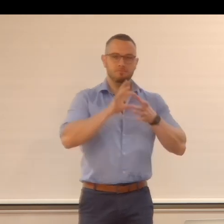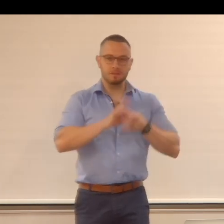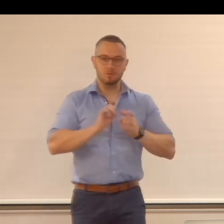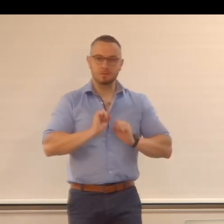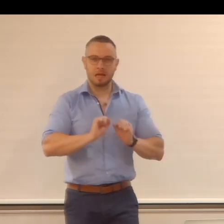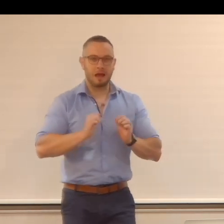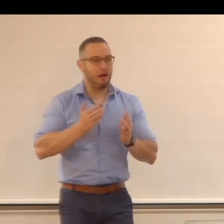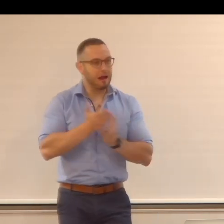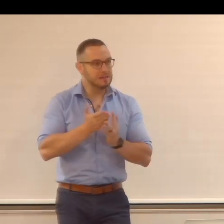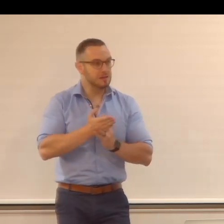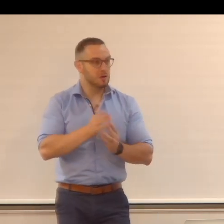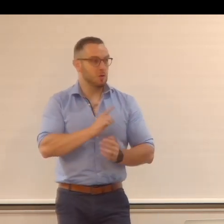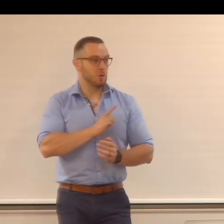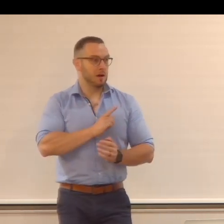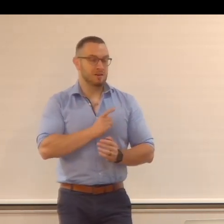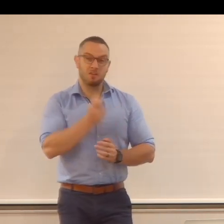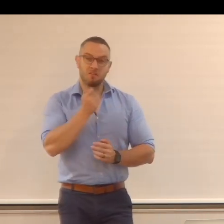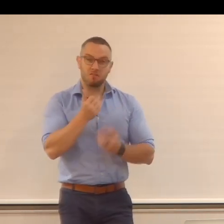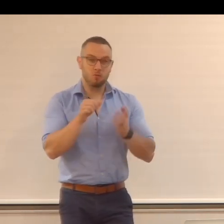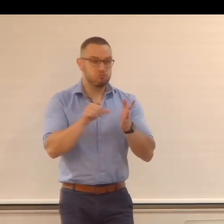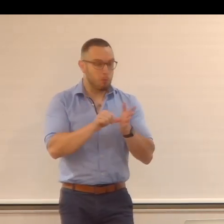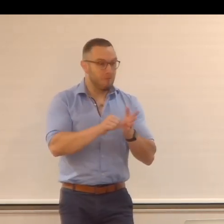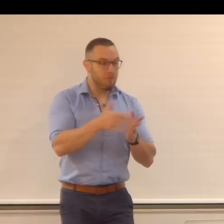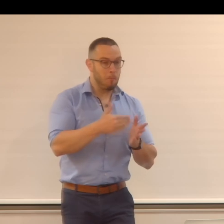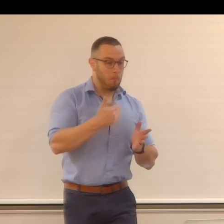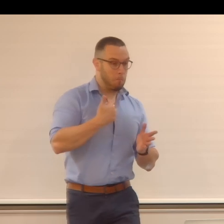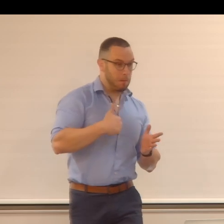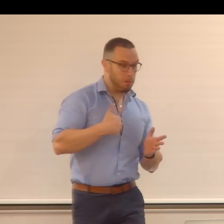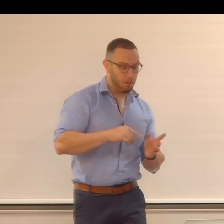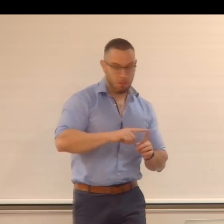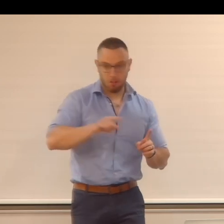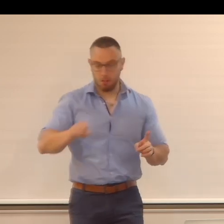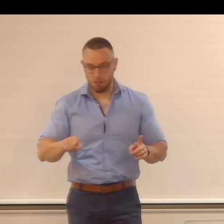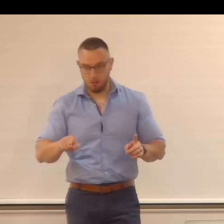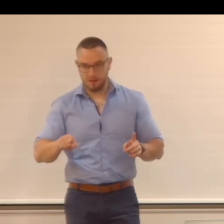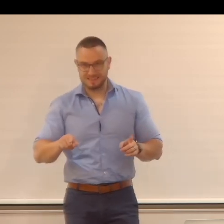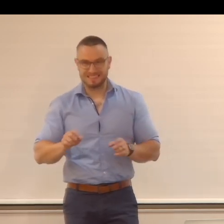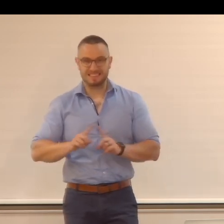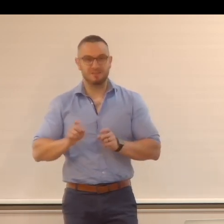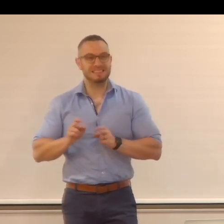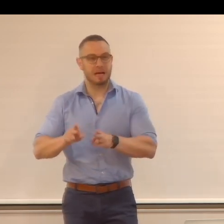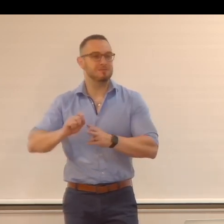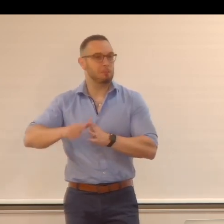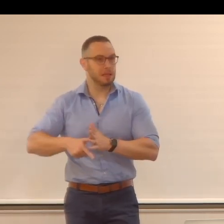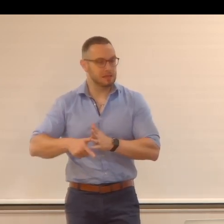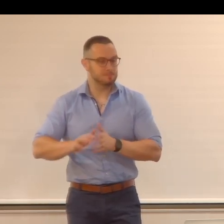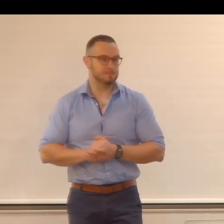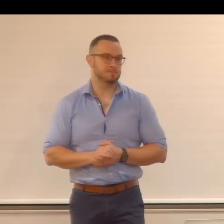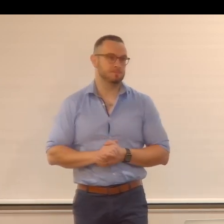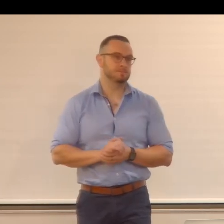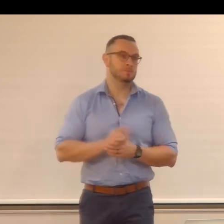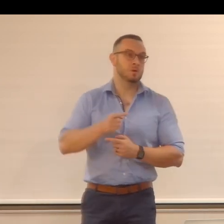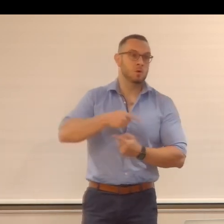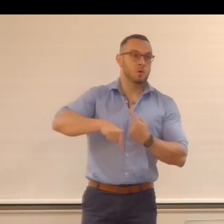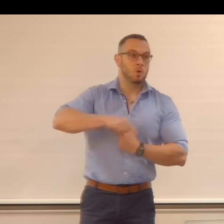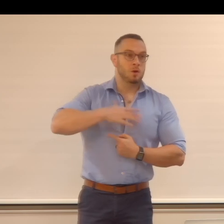Because as we can see, there's huge discrepancies between people, but also between types of handicap. And we want to